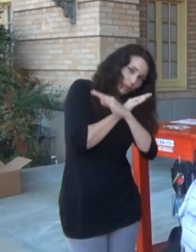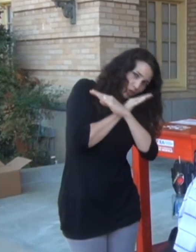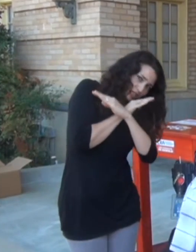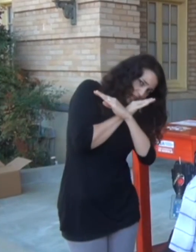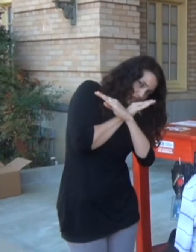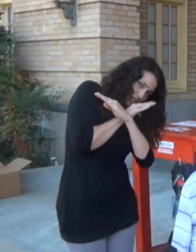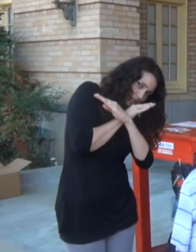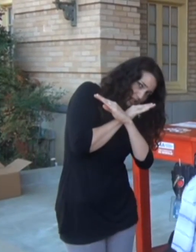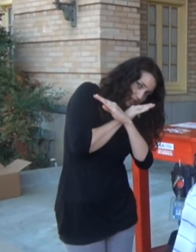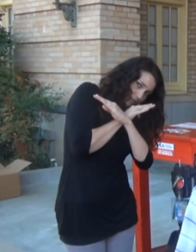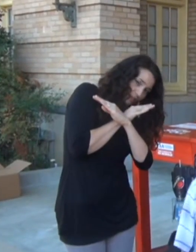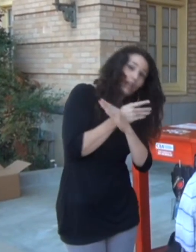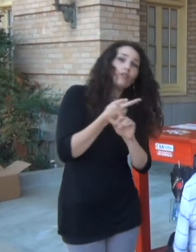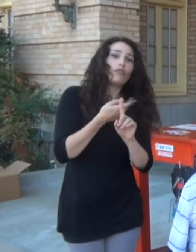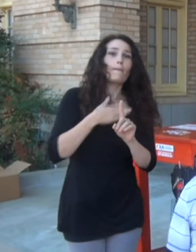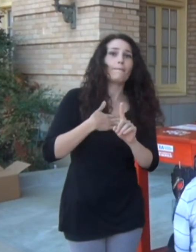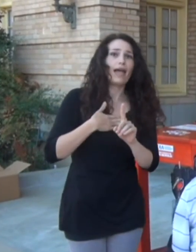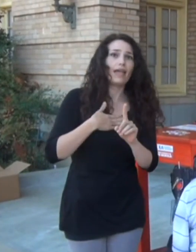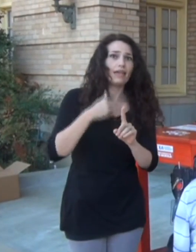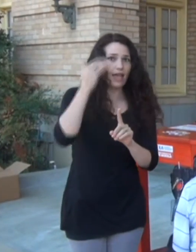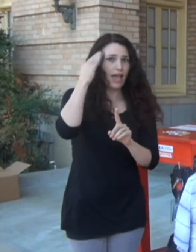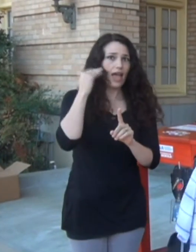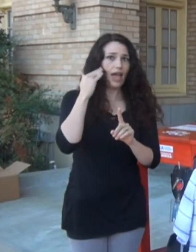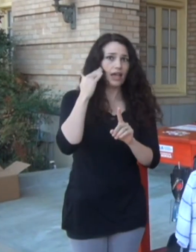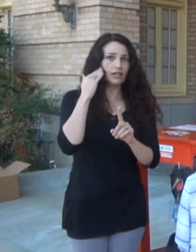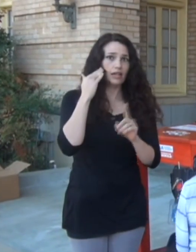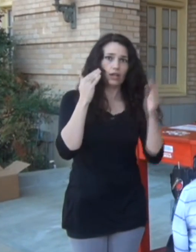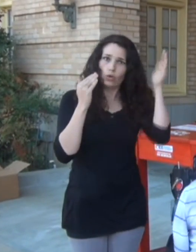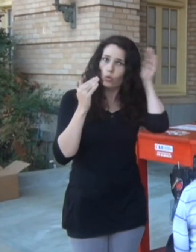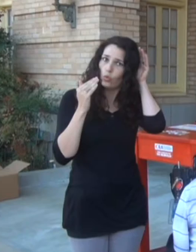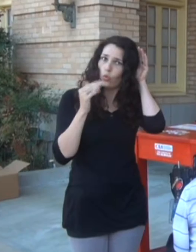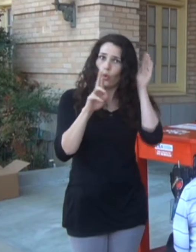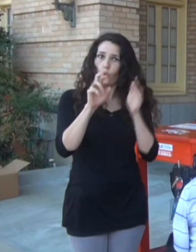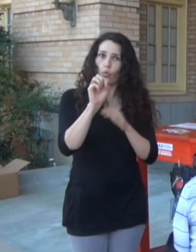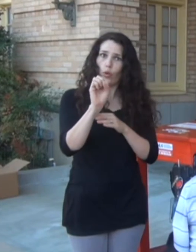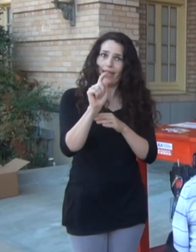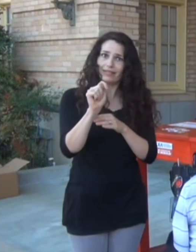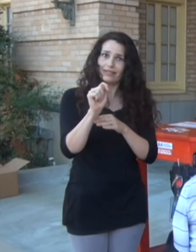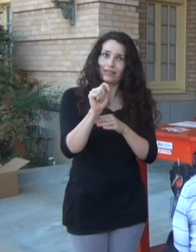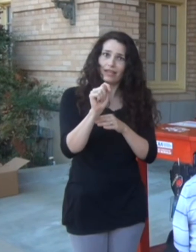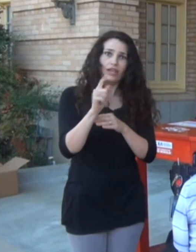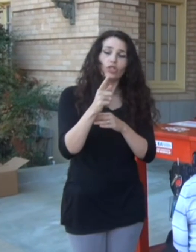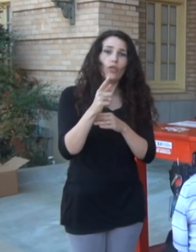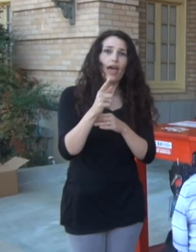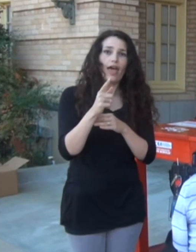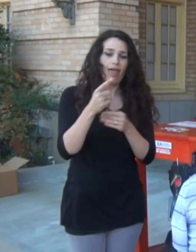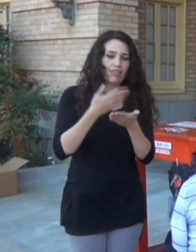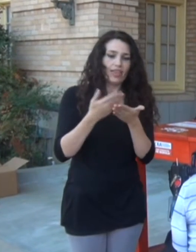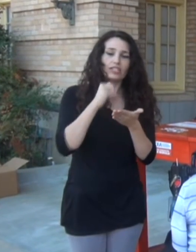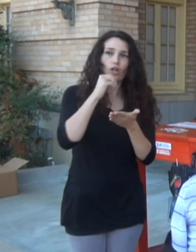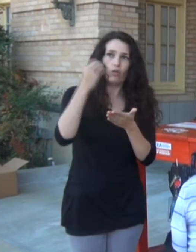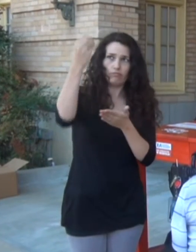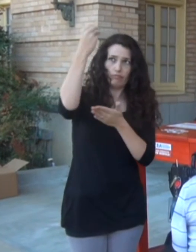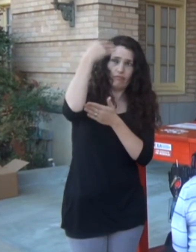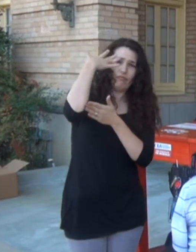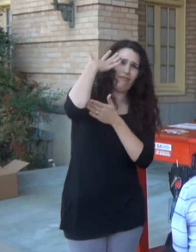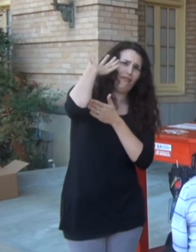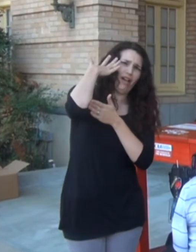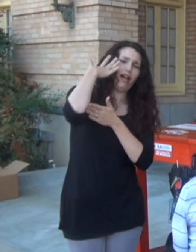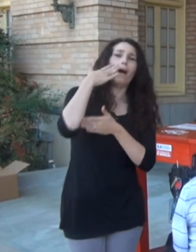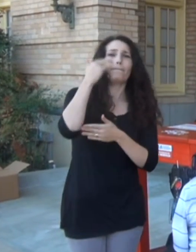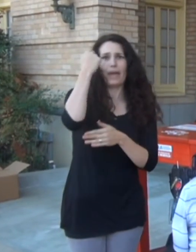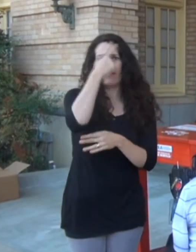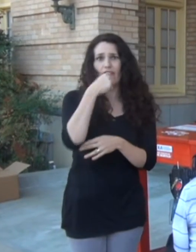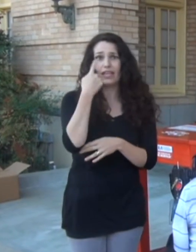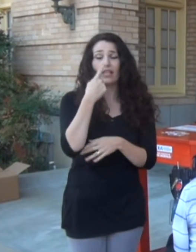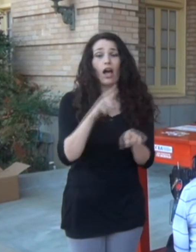I'm getting some protection from my headrest in order to not have things falling on my face. The other important thing is